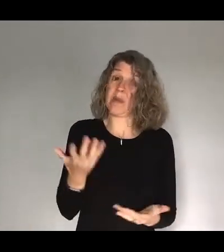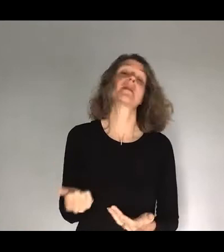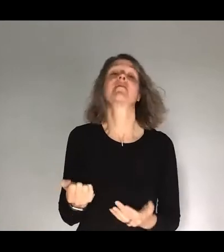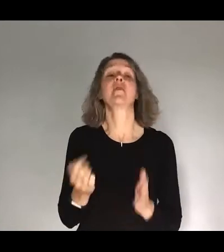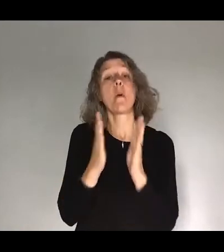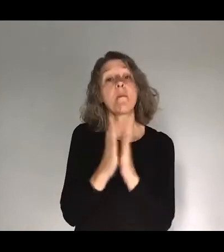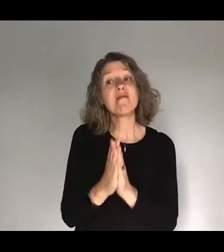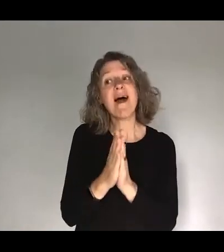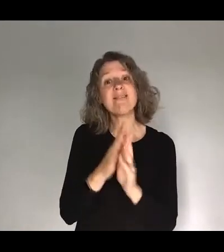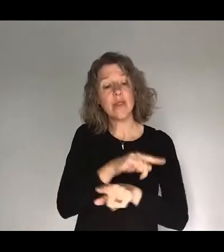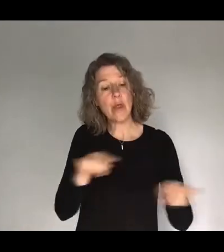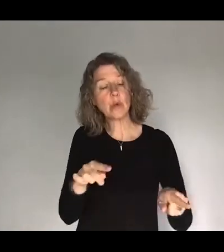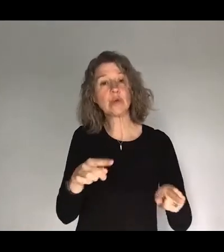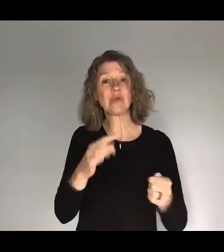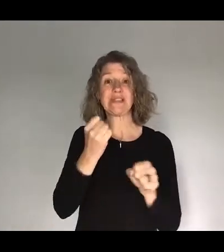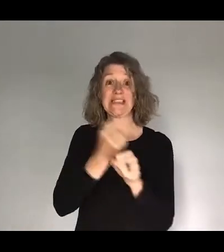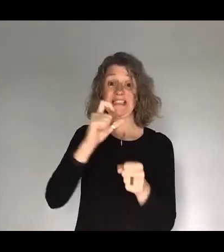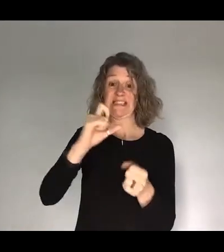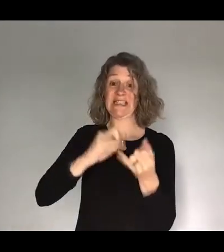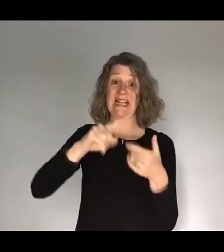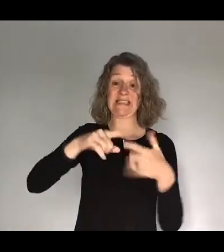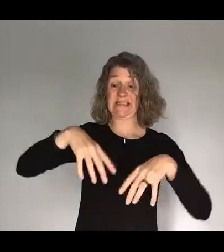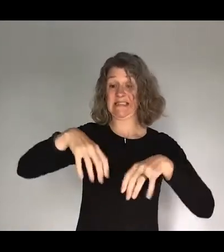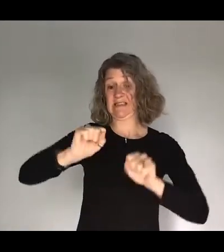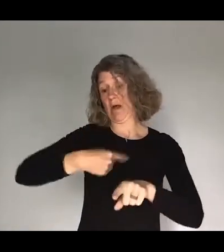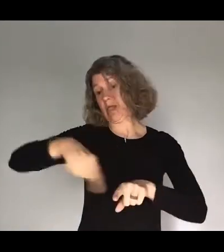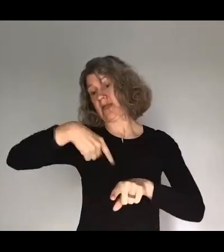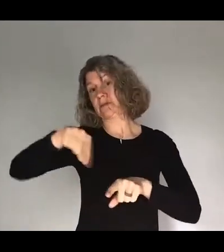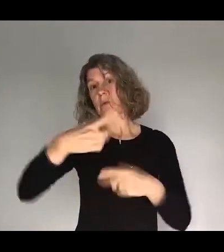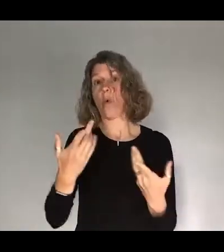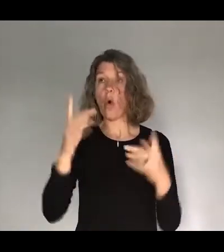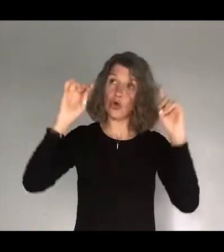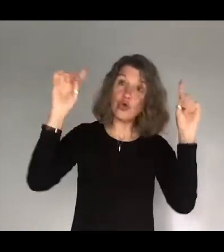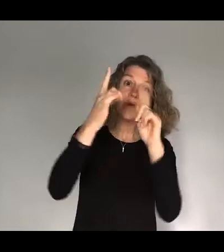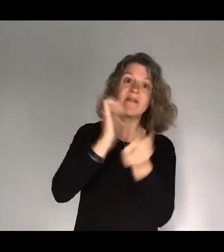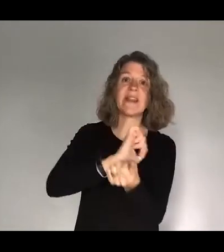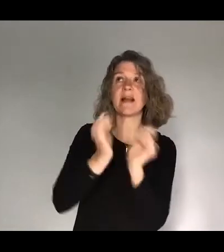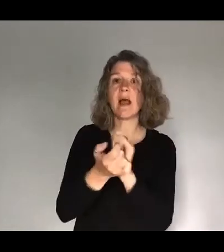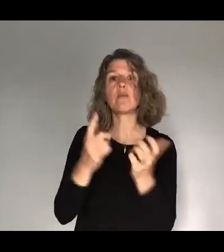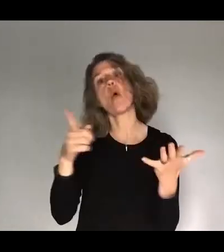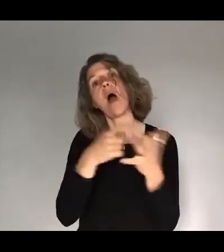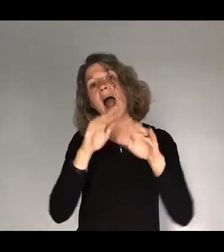GCSEs in this coming week, for those who will be taking university exams, A-levels, all exams.